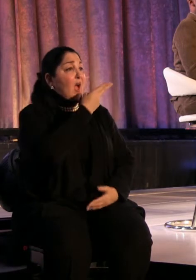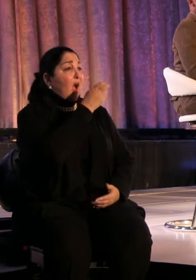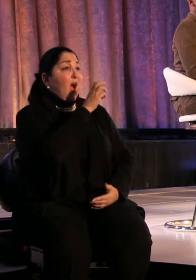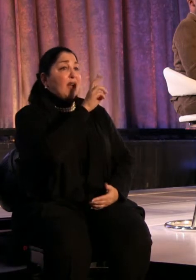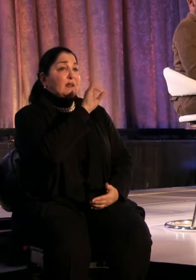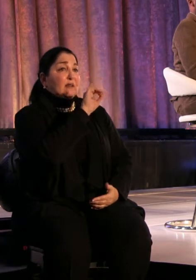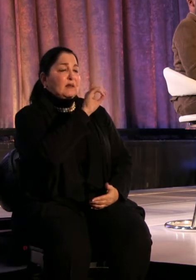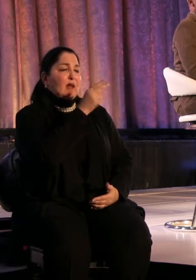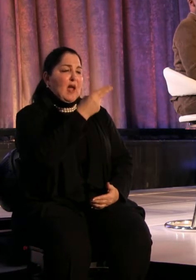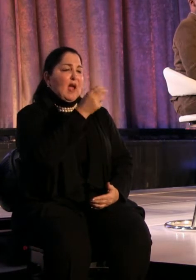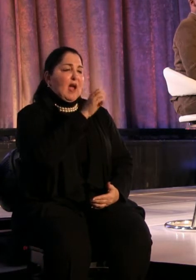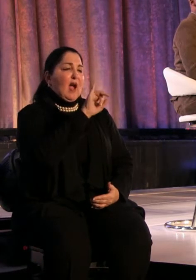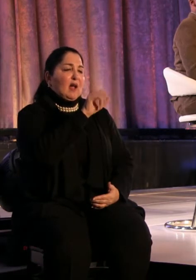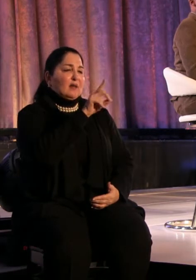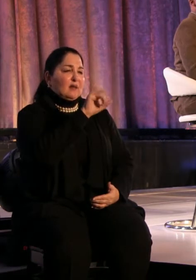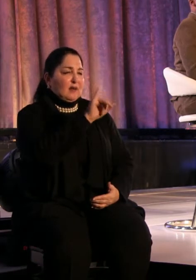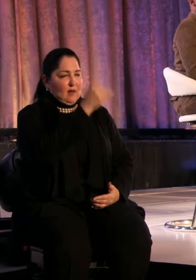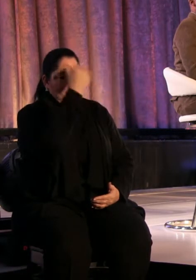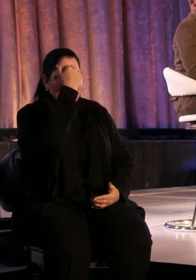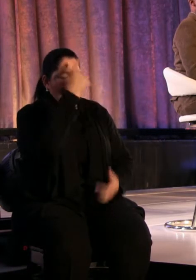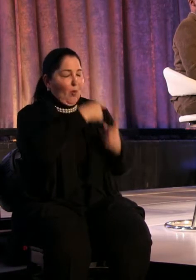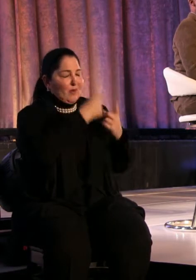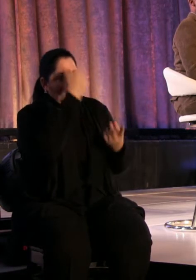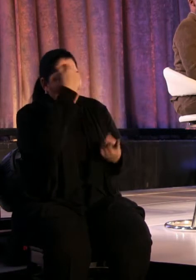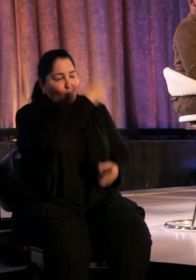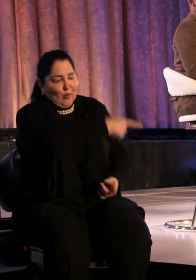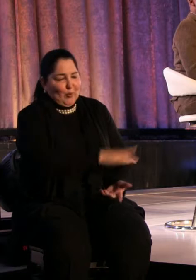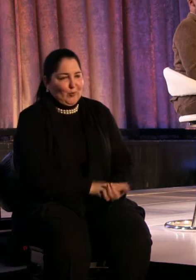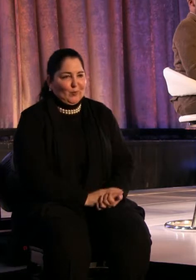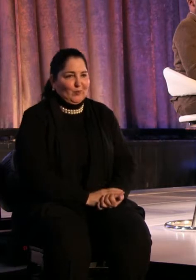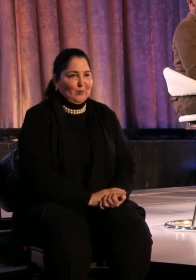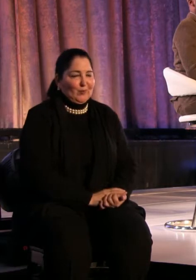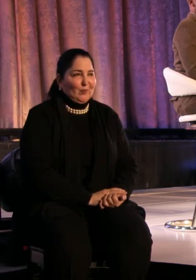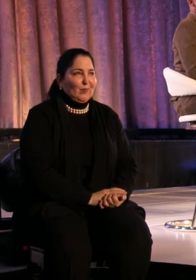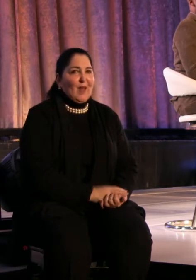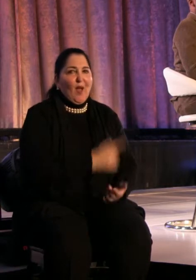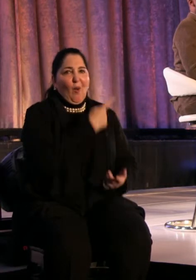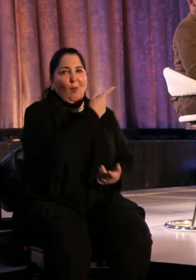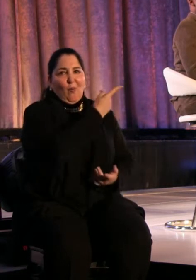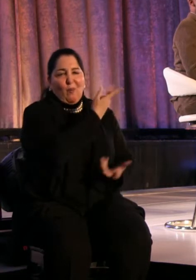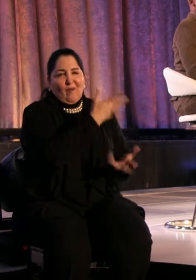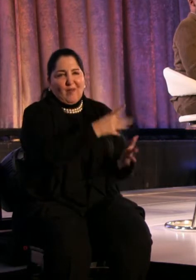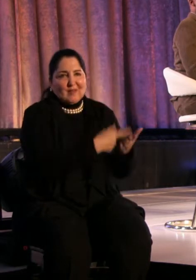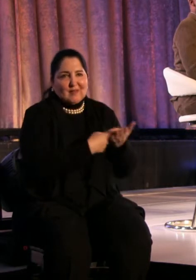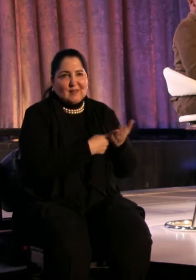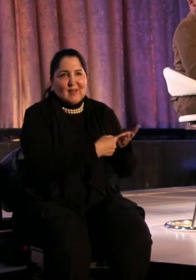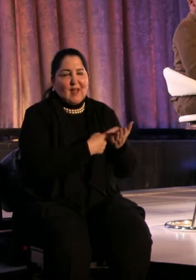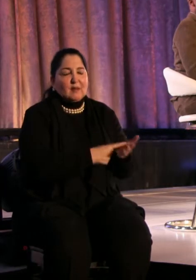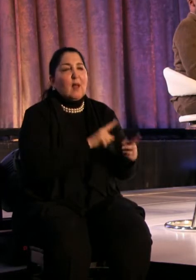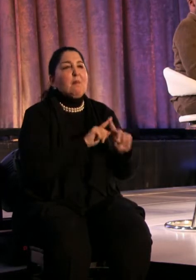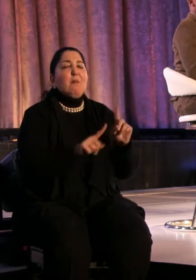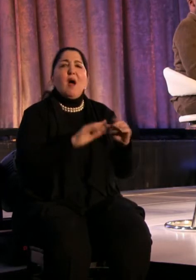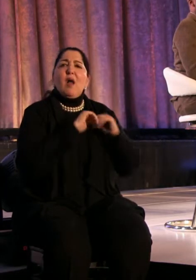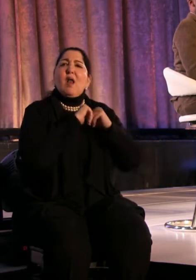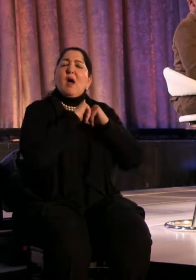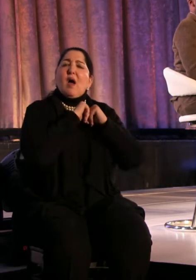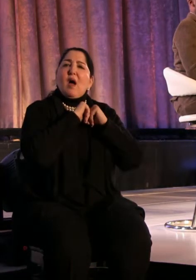I know, because I know you and have traced this with you, how has it been to